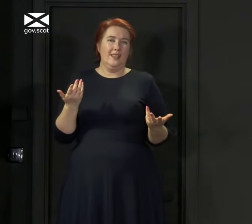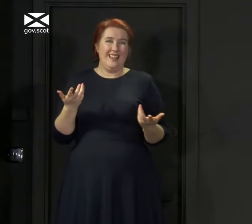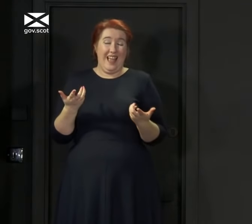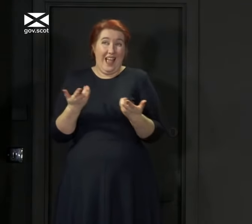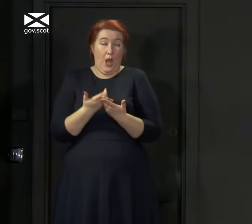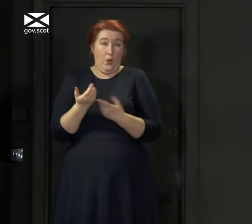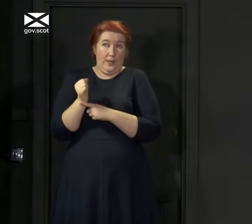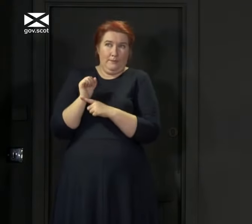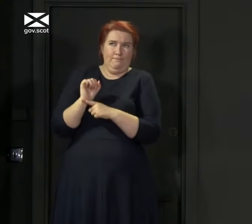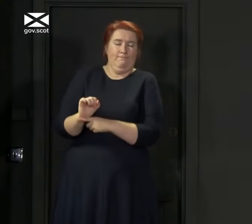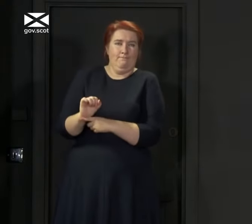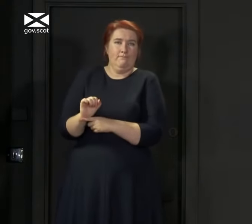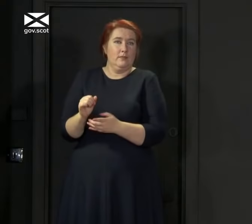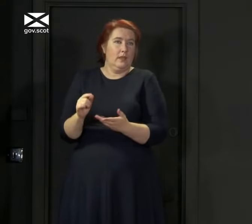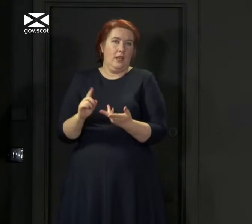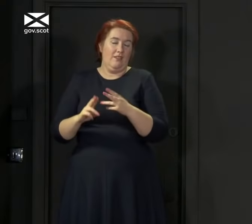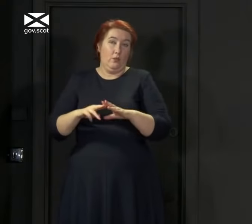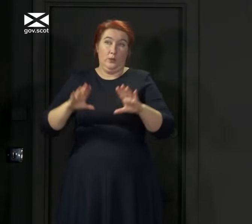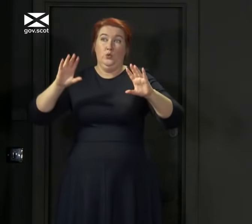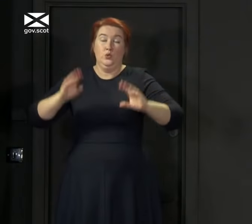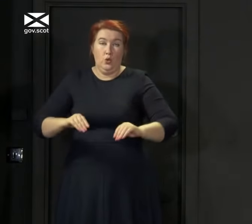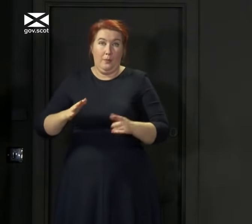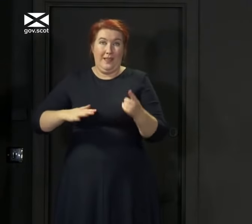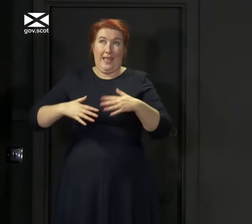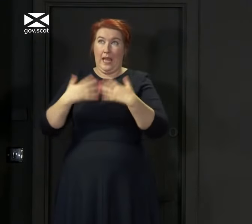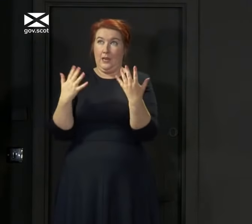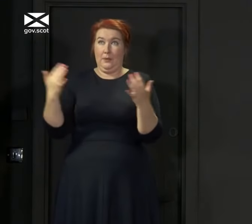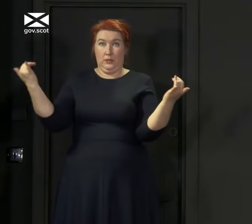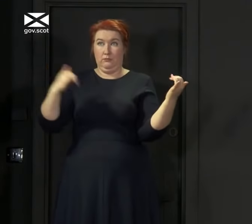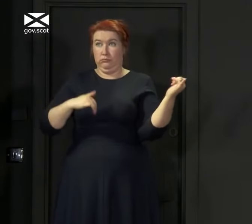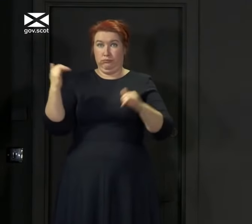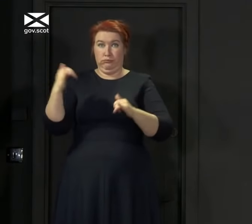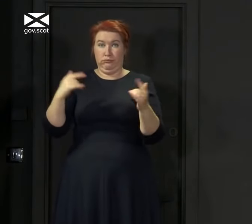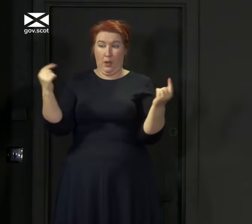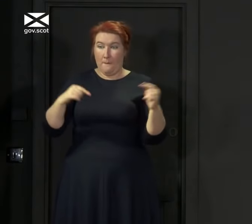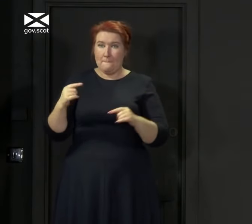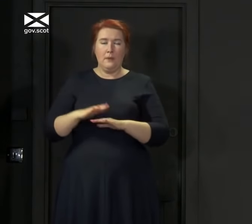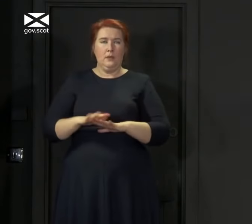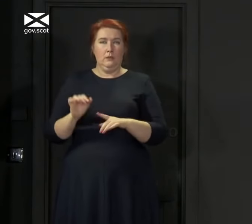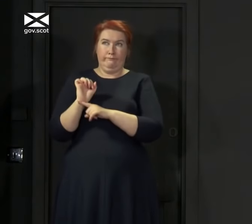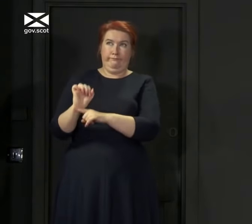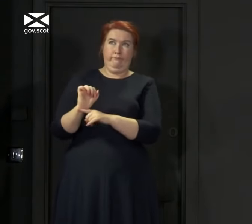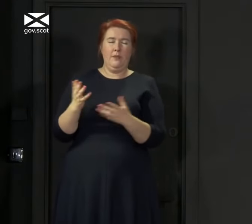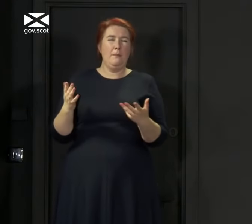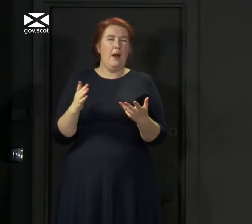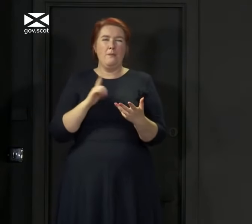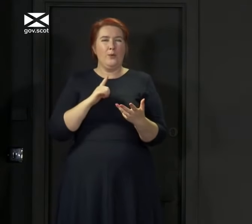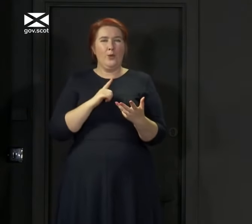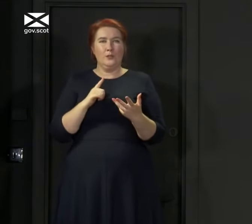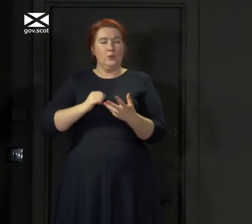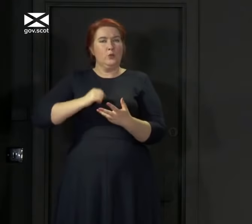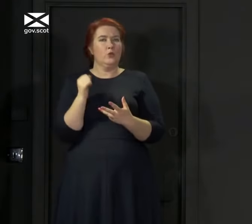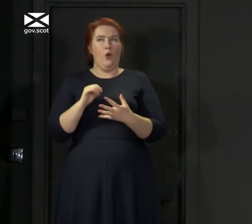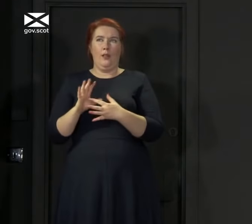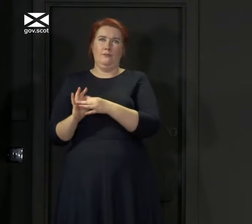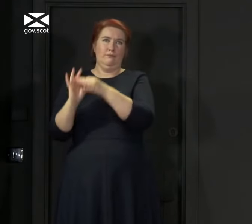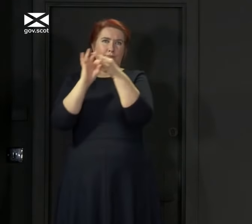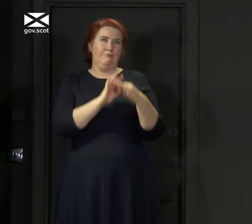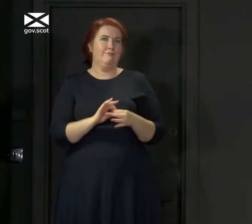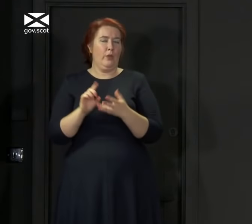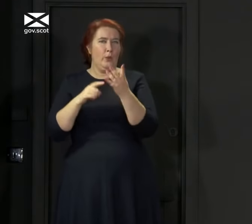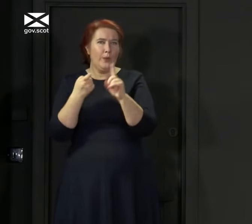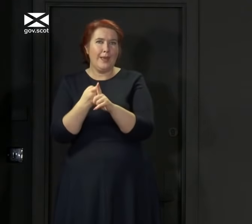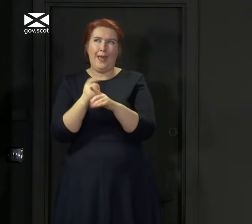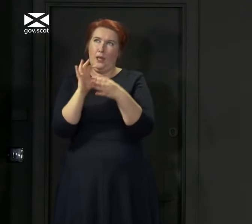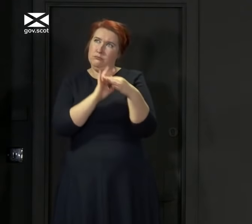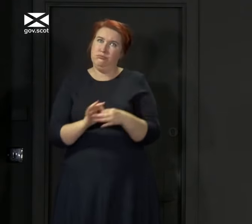against that short of just stopping people coming in at all for any reason. But given the interconnectedness of Scotland with the rest of the UK and